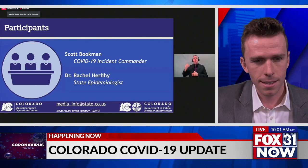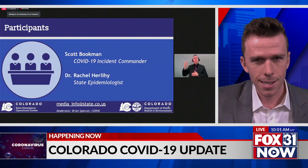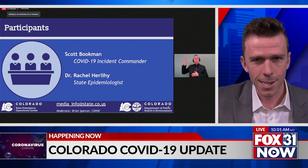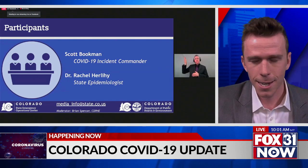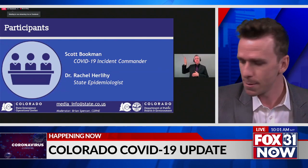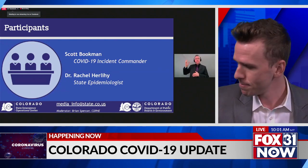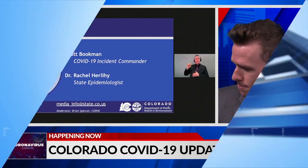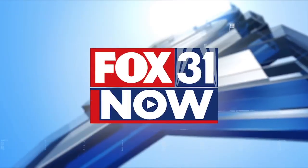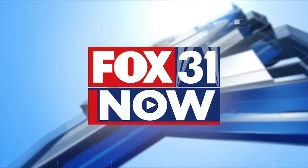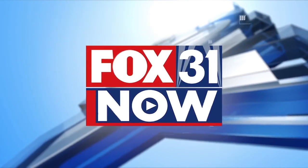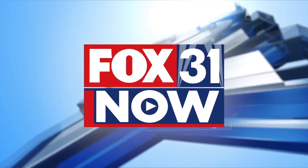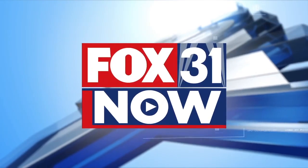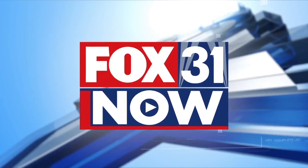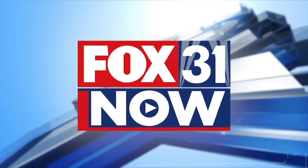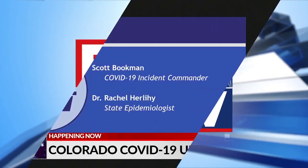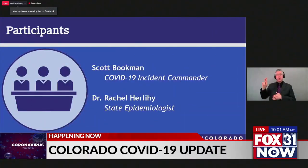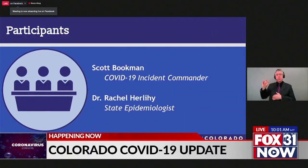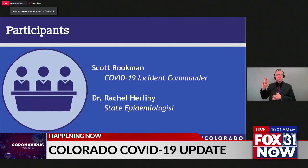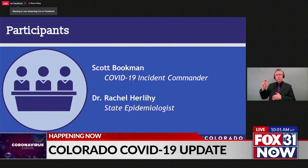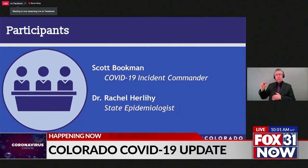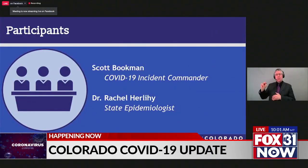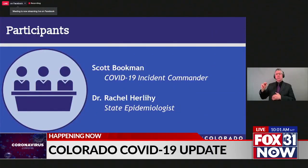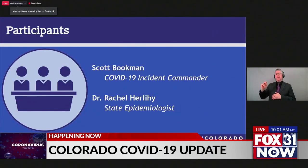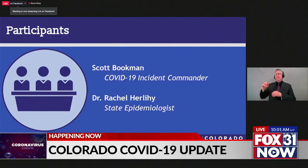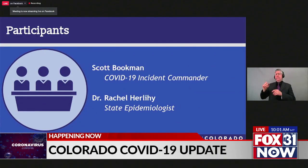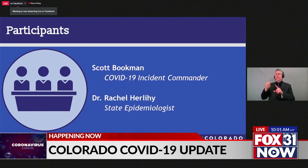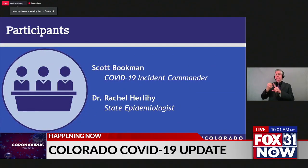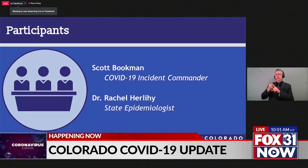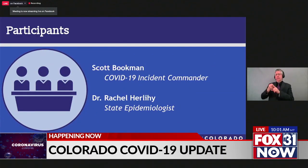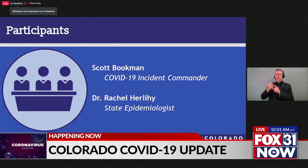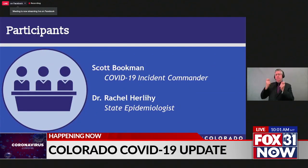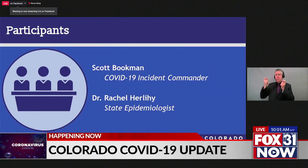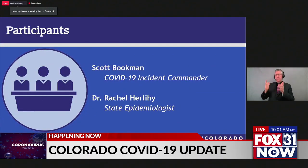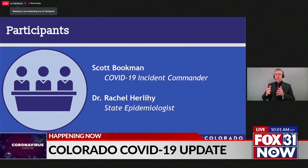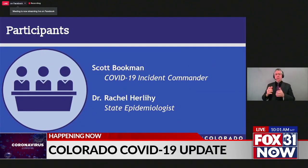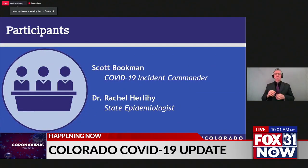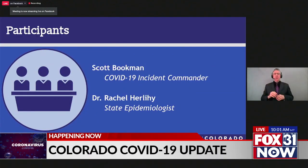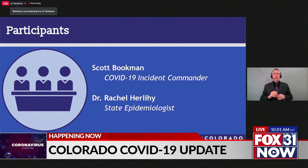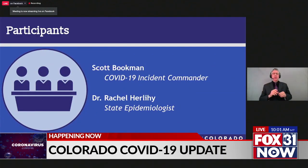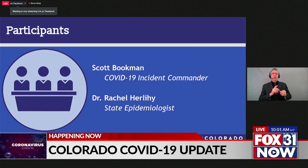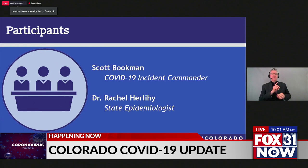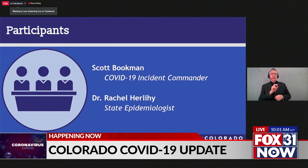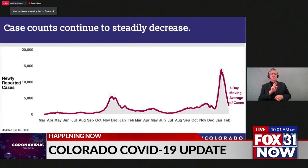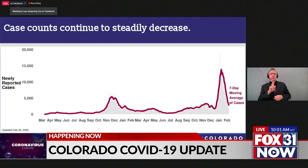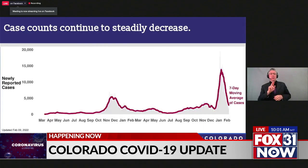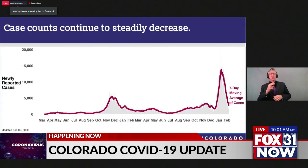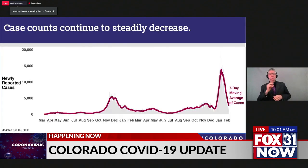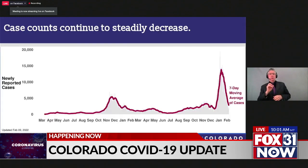ahead and listen in. And Dr. Rachel Herlihy, our state epidemiologist, will start with Dr. Herlihy.